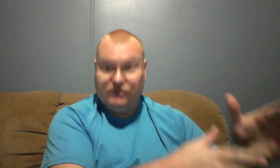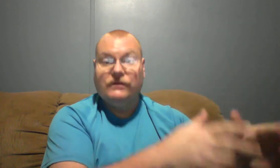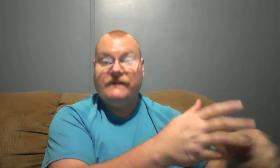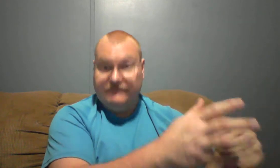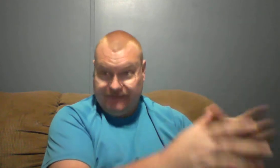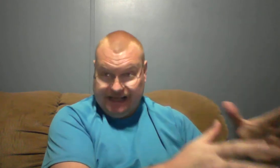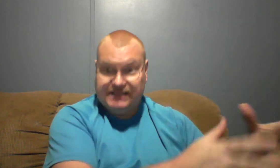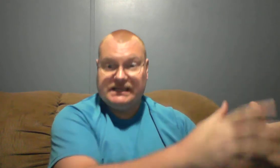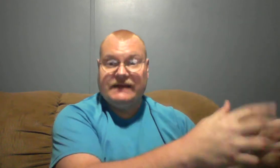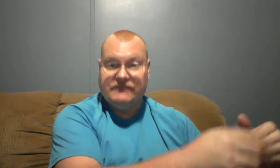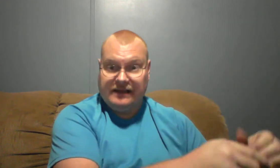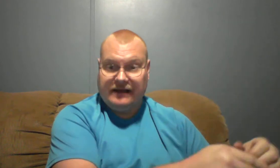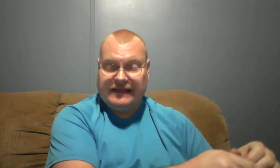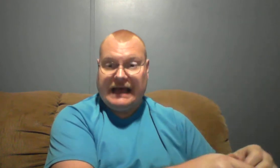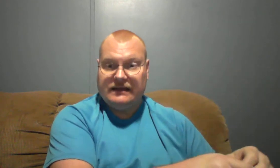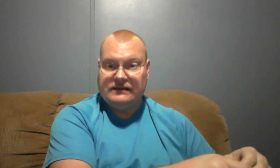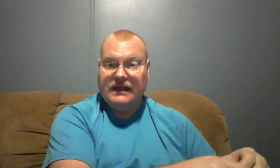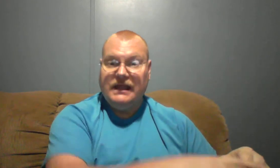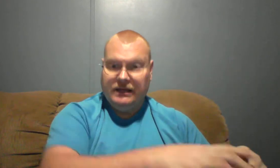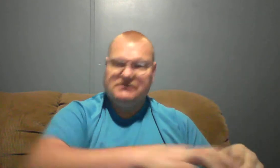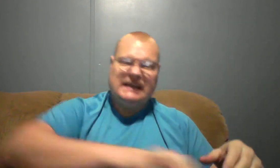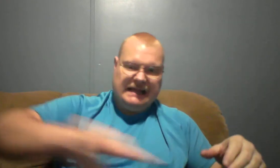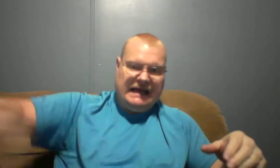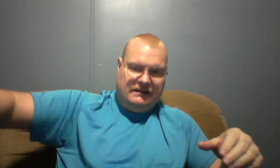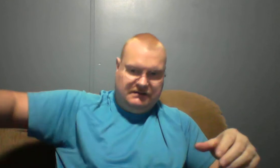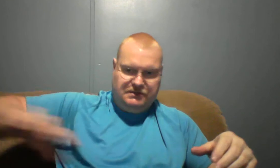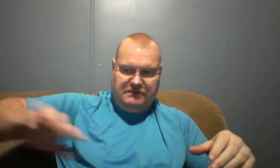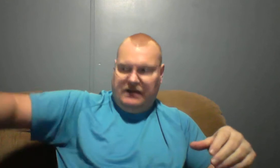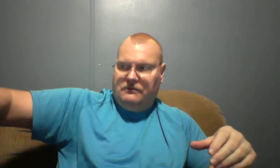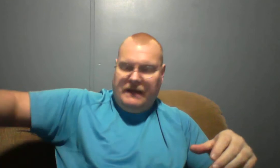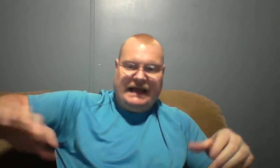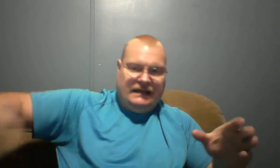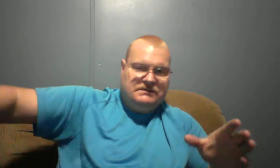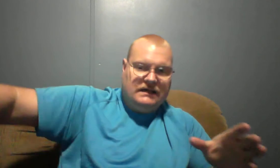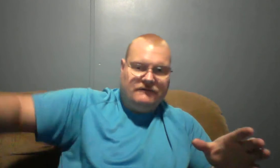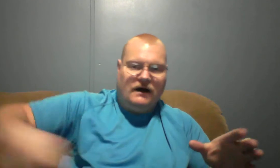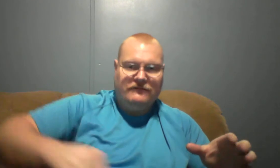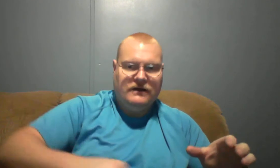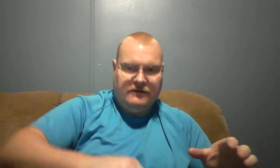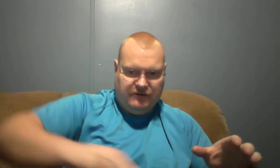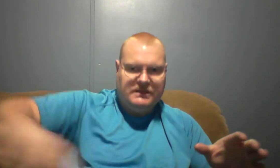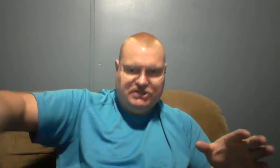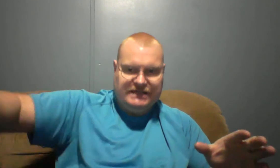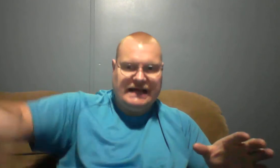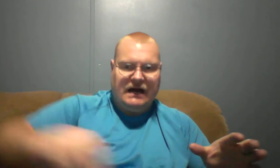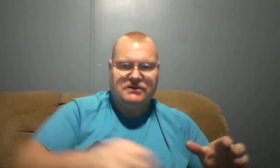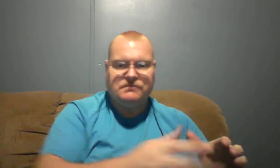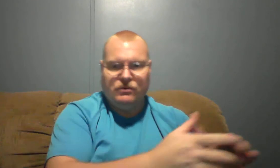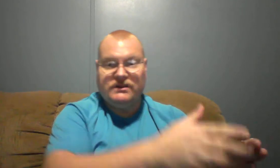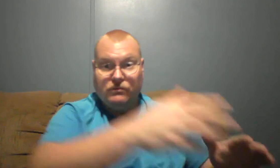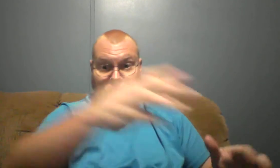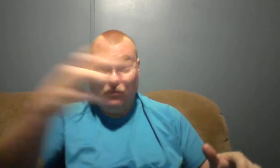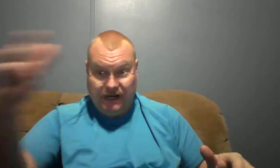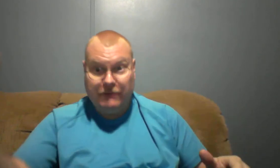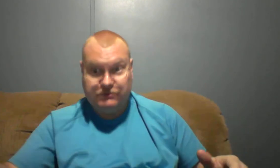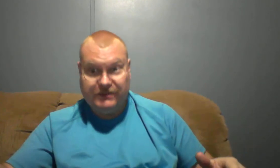the feasts and everything like that. And, you know, kind of, you know, backing himself off from the Gentiles. But with, when he was with the